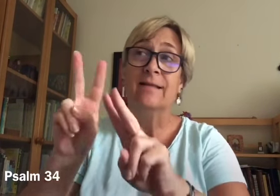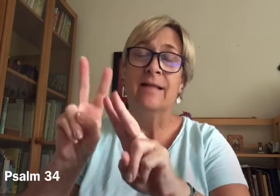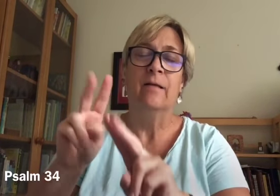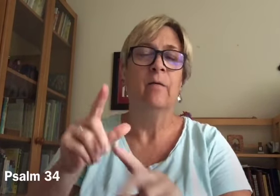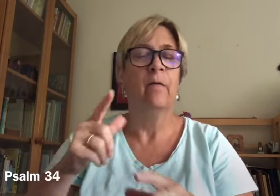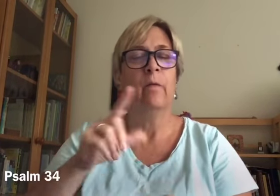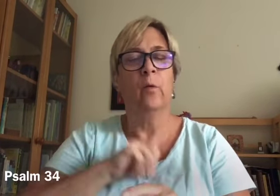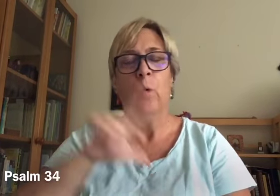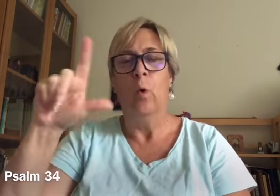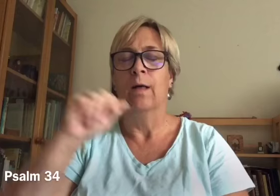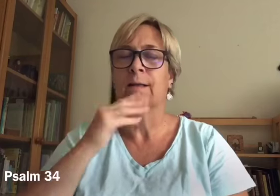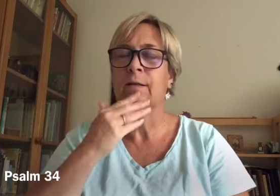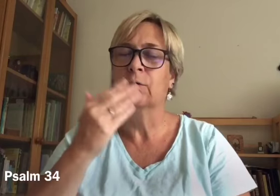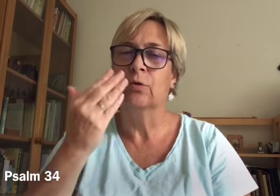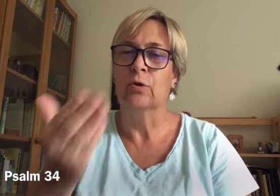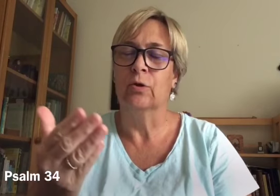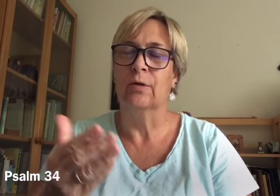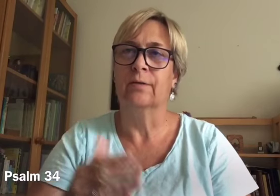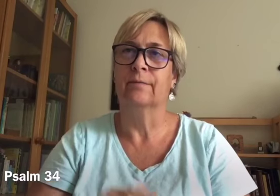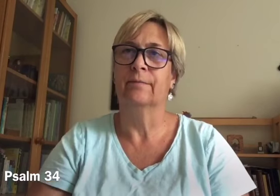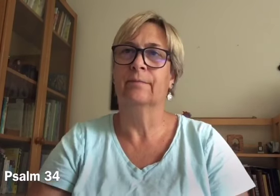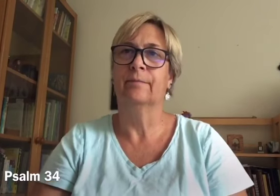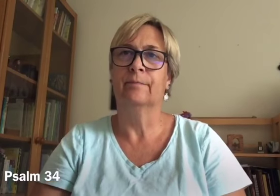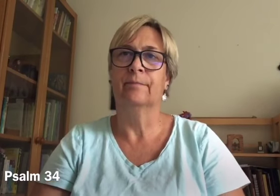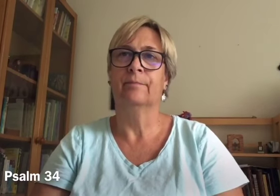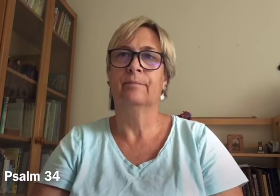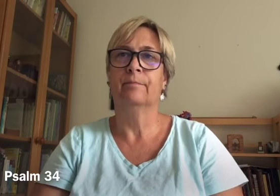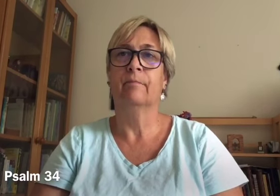Taste and see the goodness of the Lord.